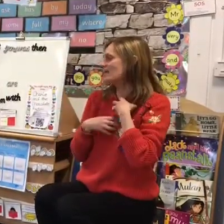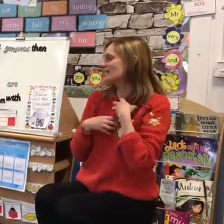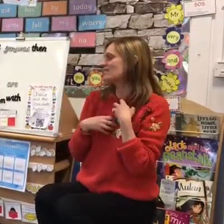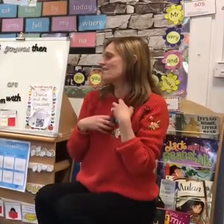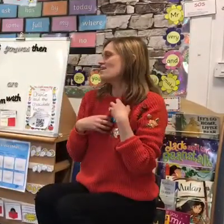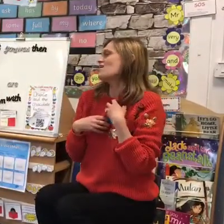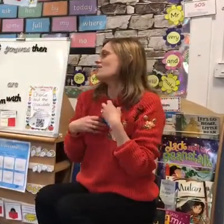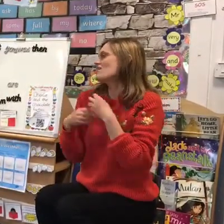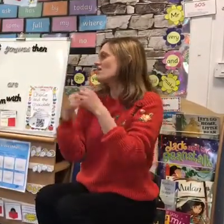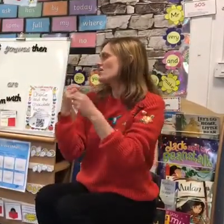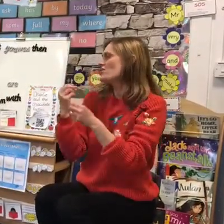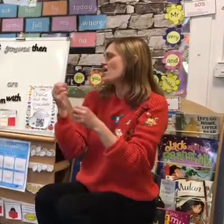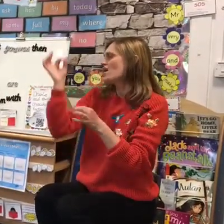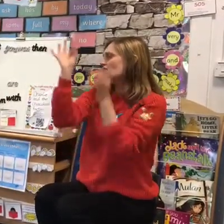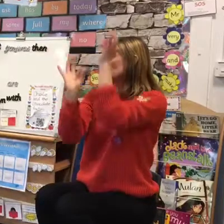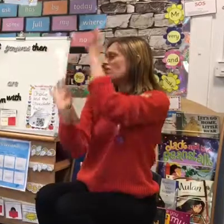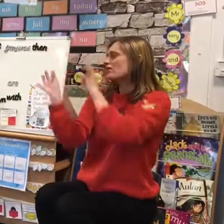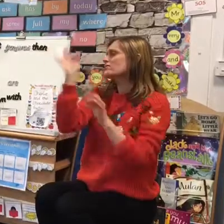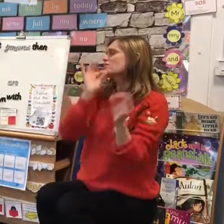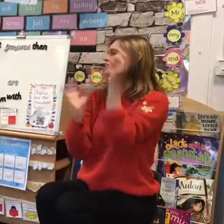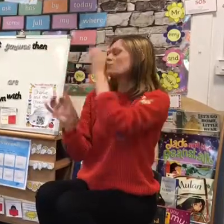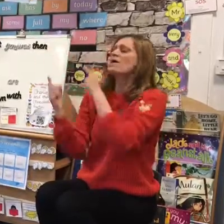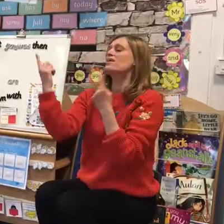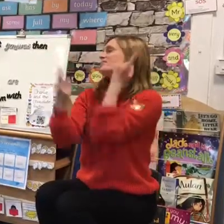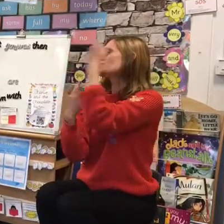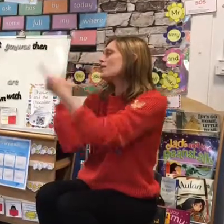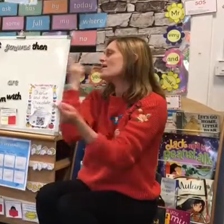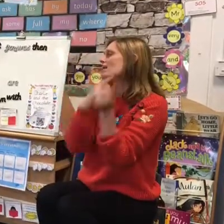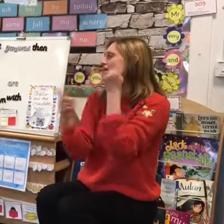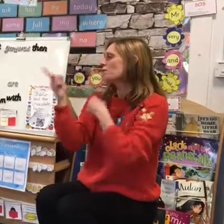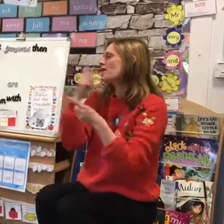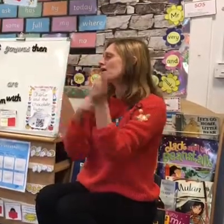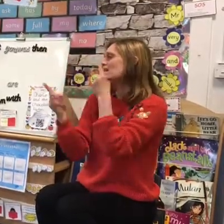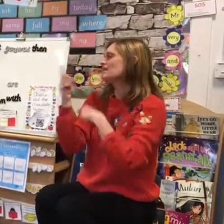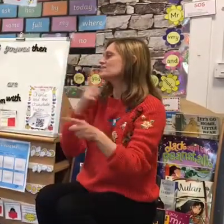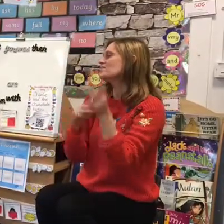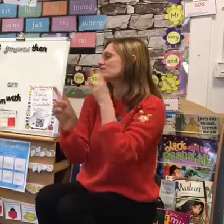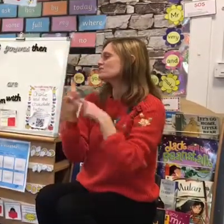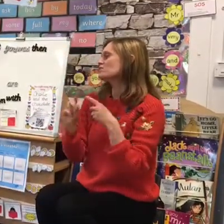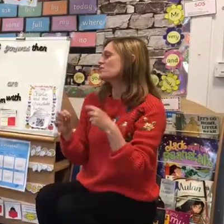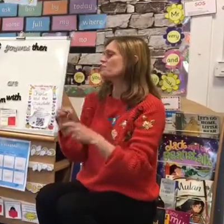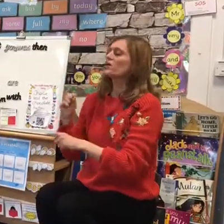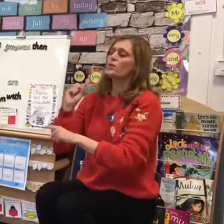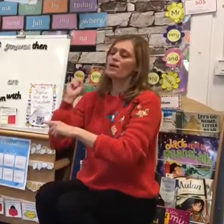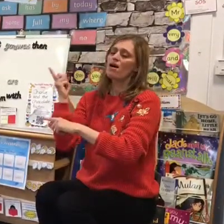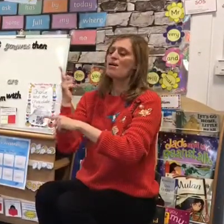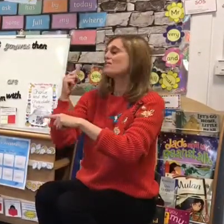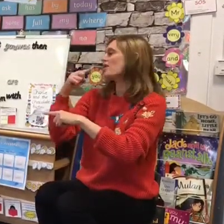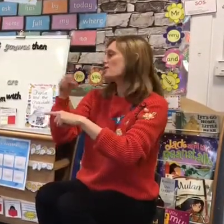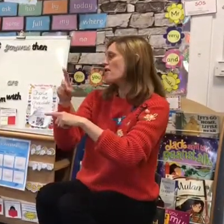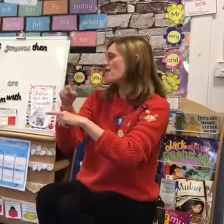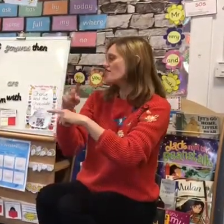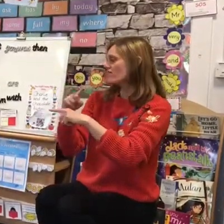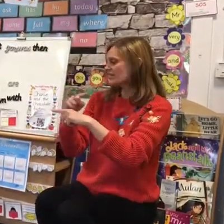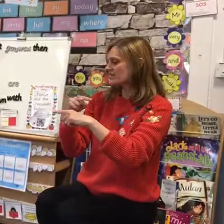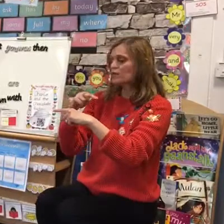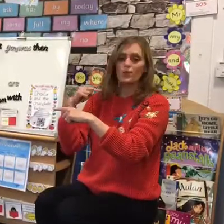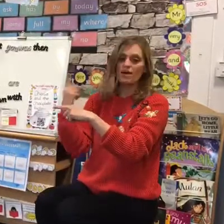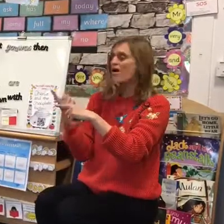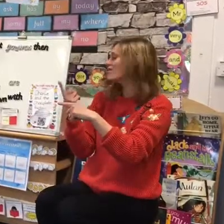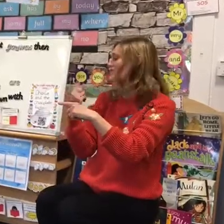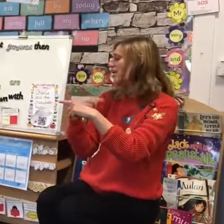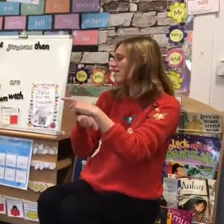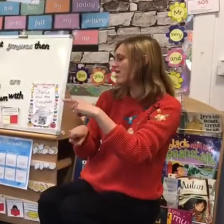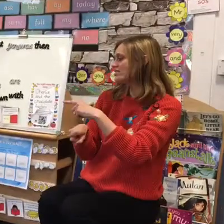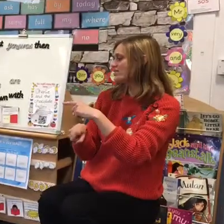scared. Uh-oh, a snowstorm, a swirling whirling snowstorm. We can't go over it.